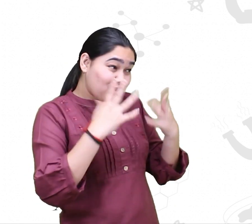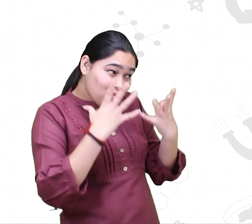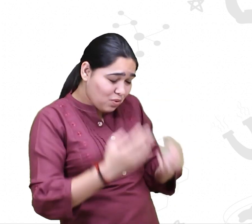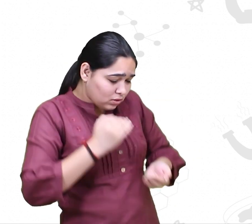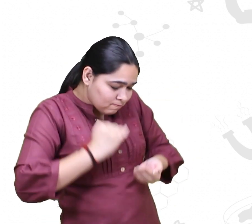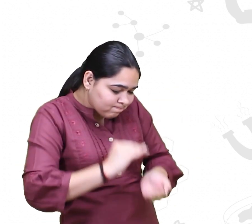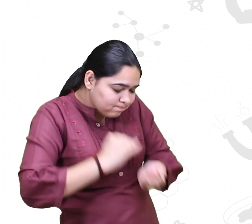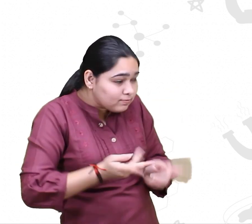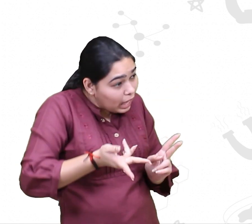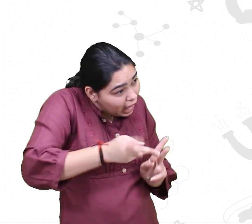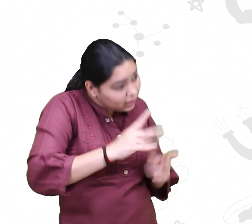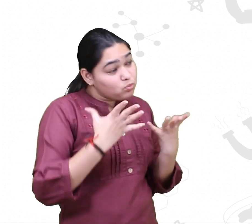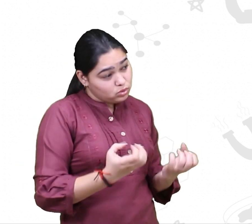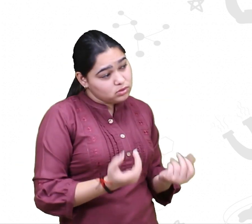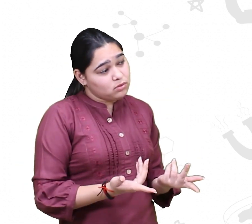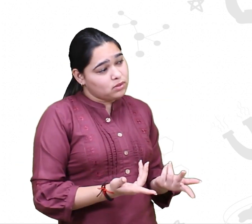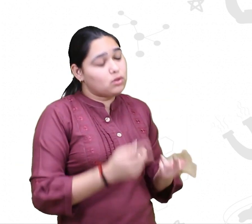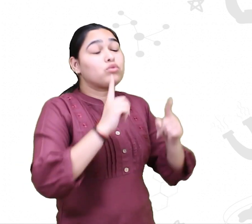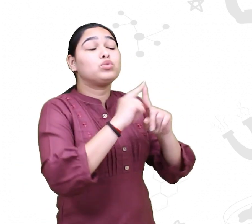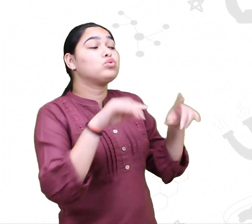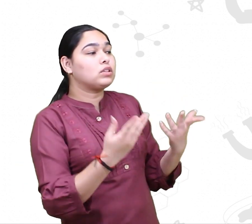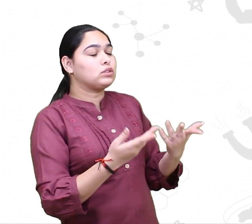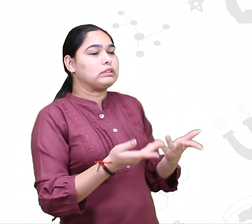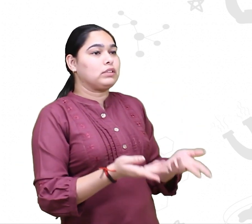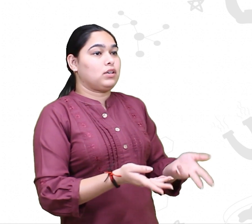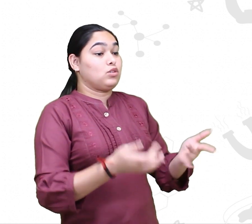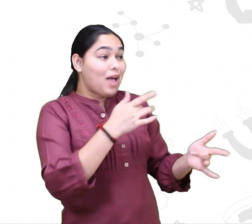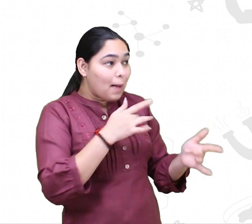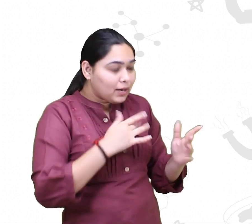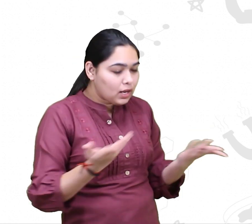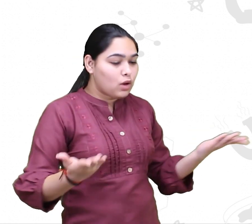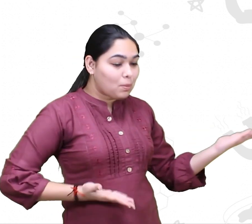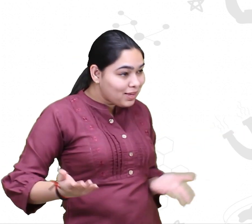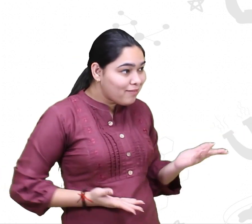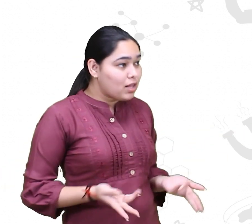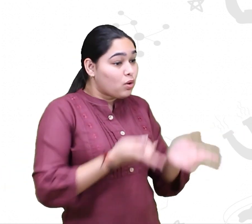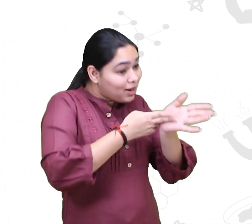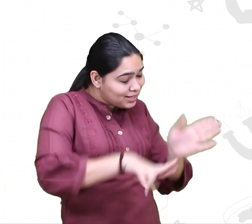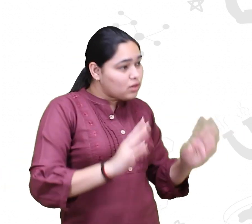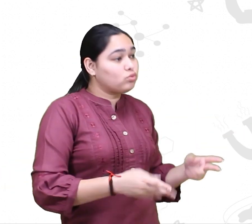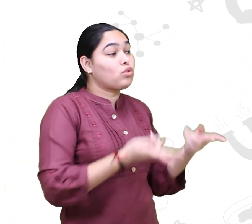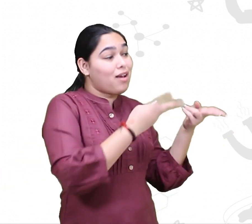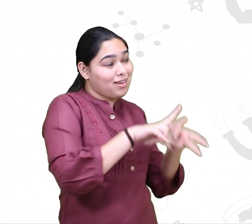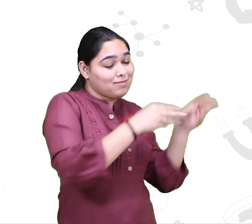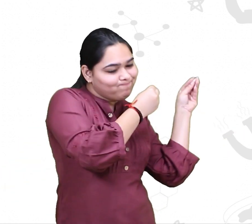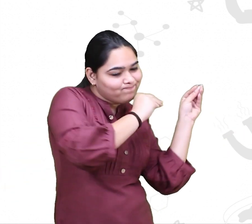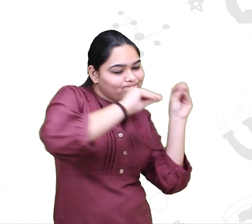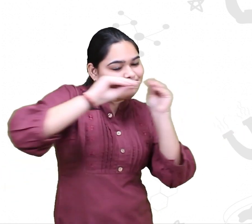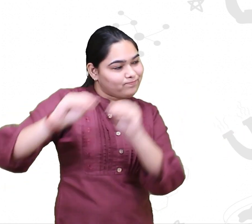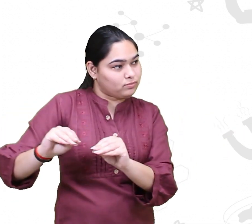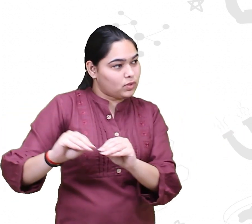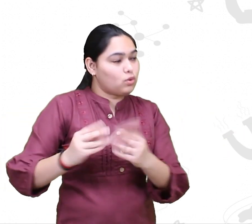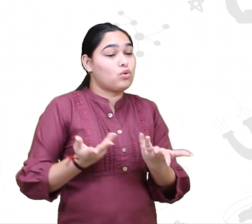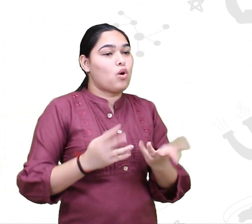is a very important factor we have to take into consideration. When we are even thinking of breeding